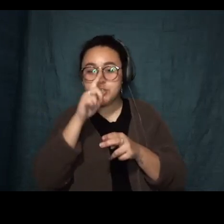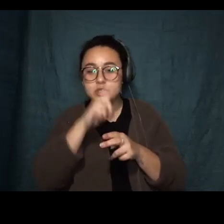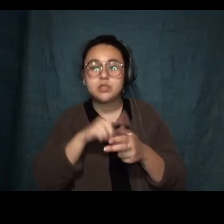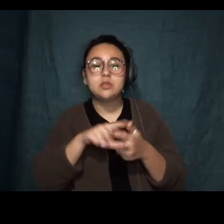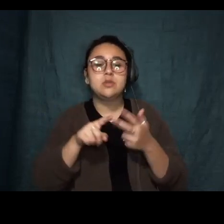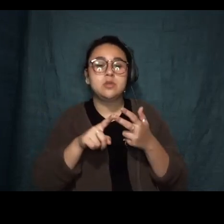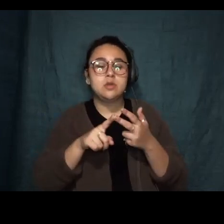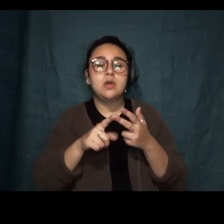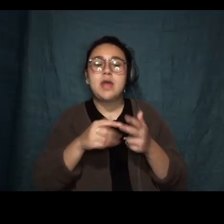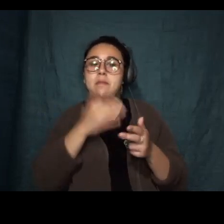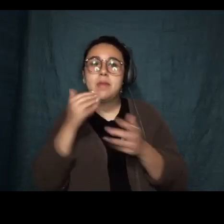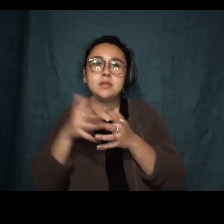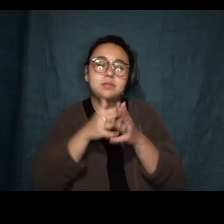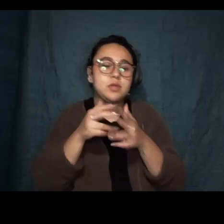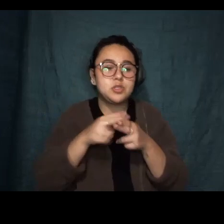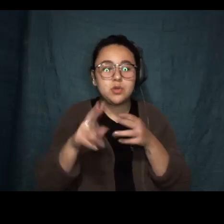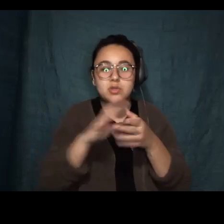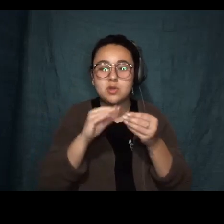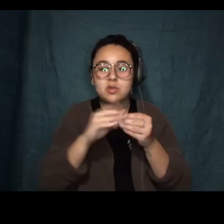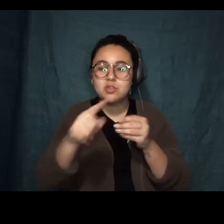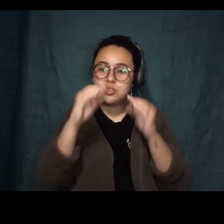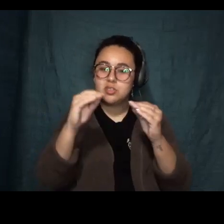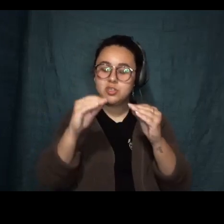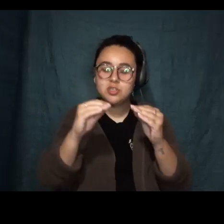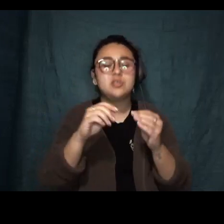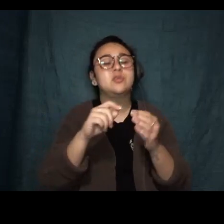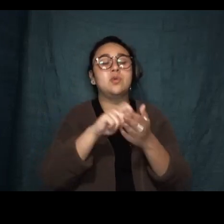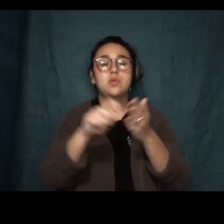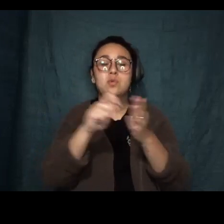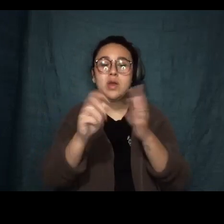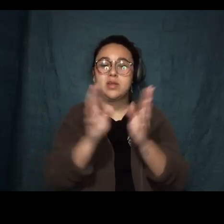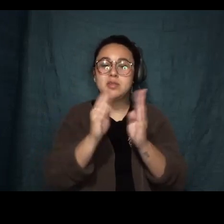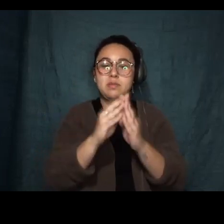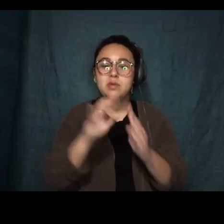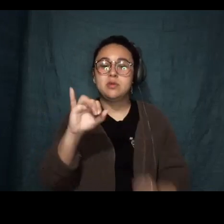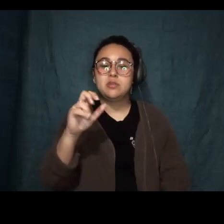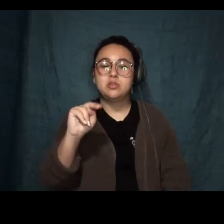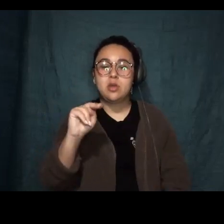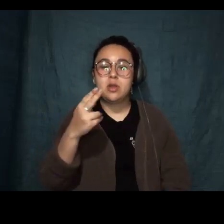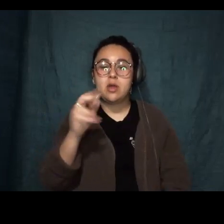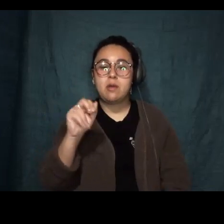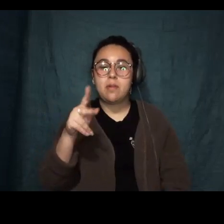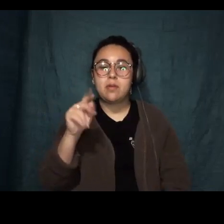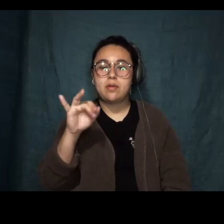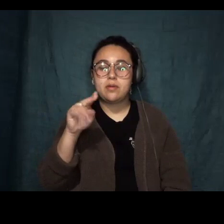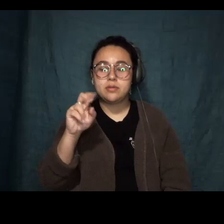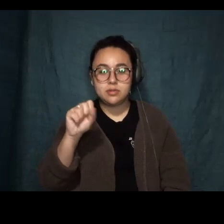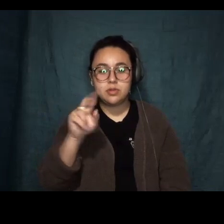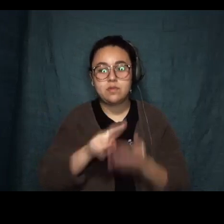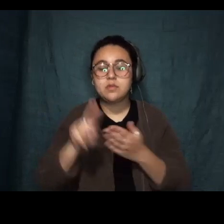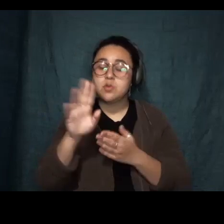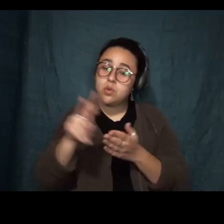American Short Stories. She teaches in the writing seminars at John Hopkins University, and she's going to read to us now.